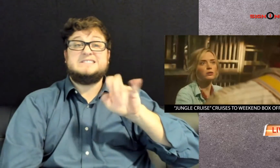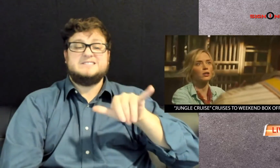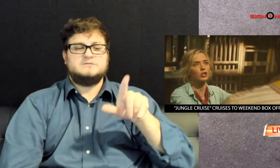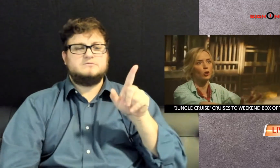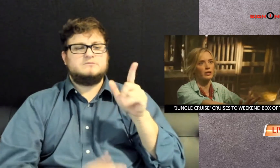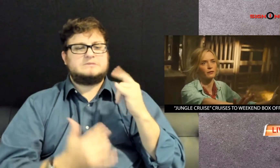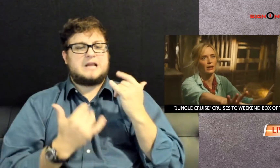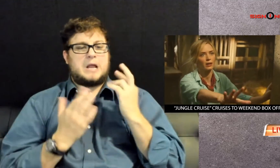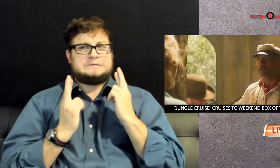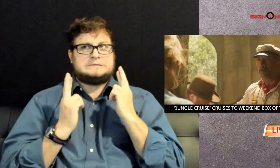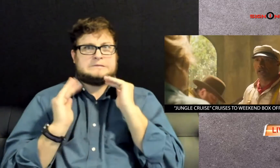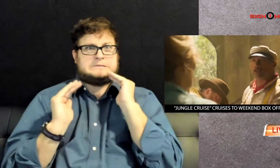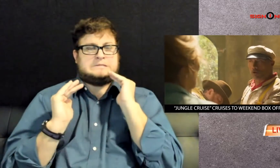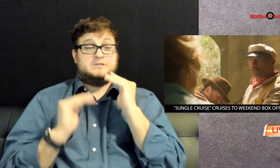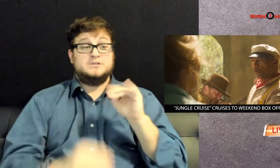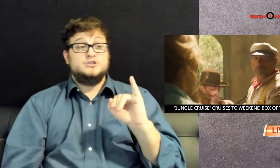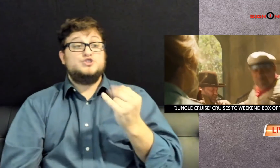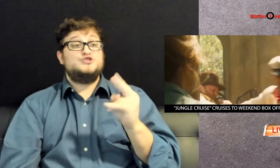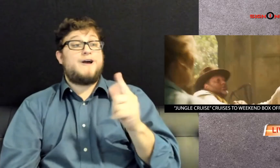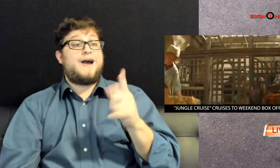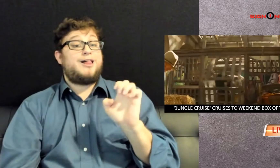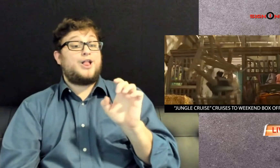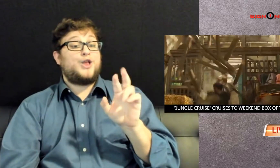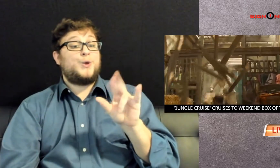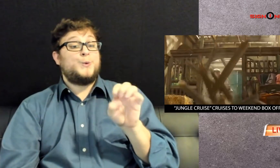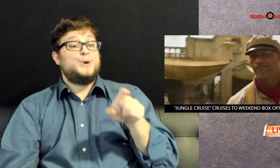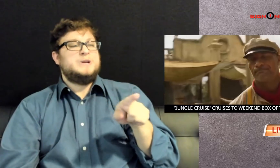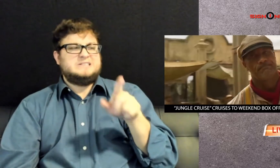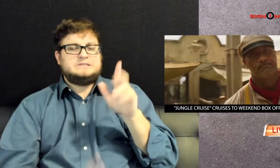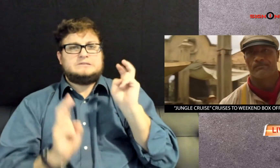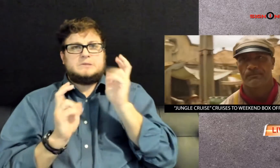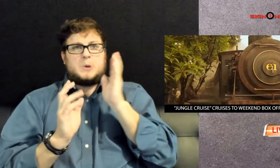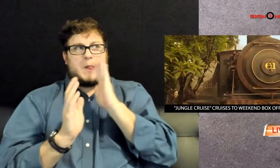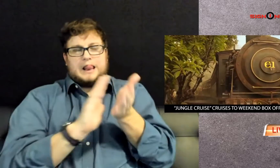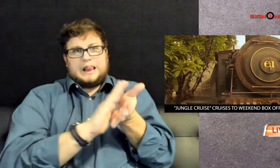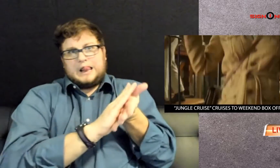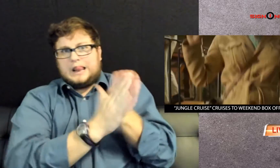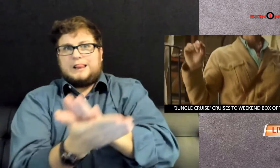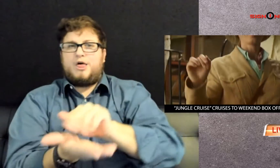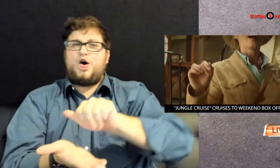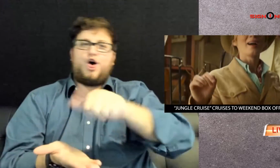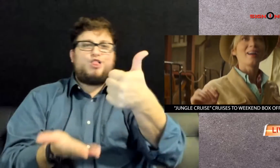Disney is hoping it will become another theme park ride franchise.